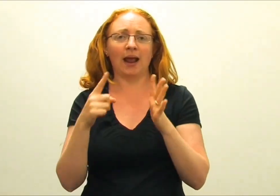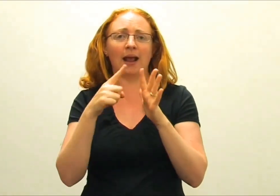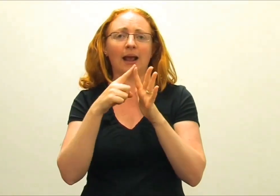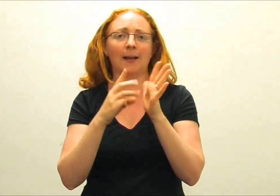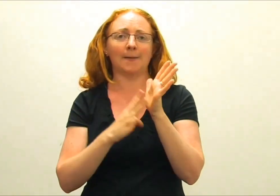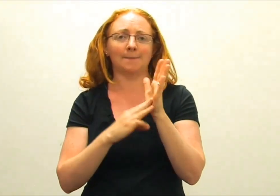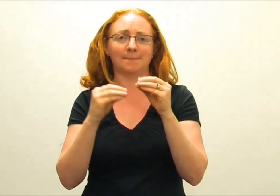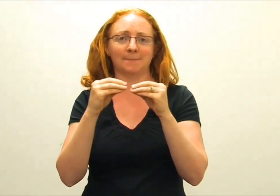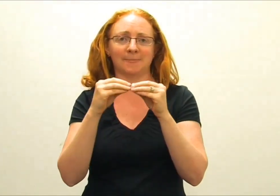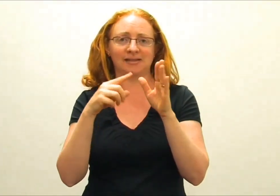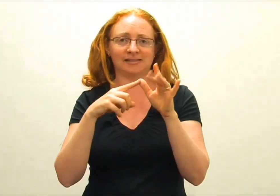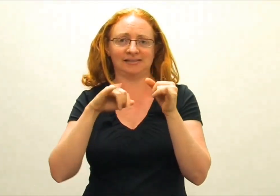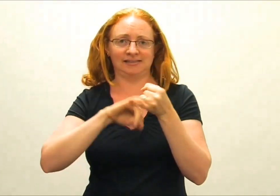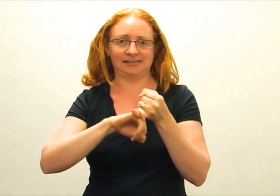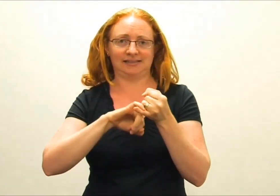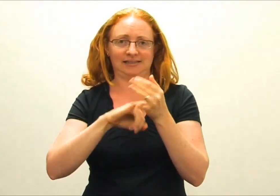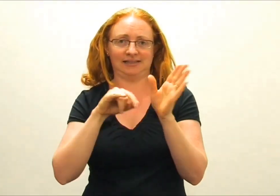And that will also be at the Embassy Theatre.